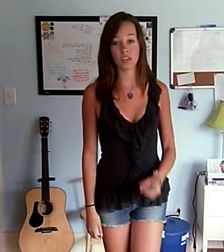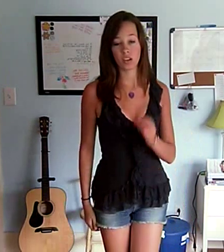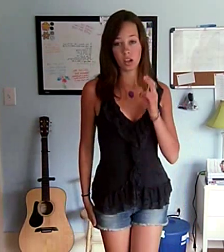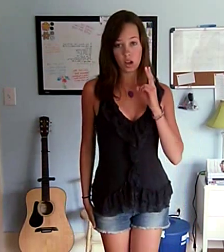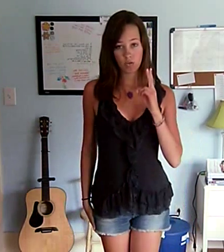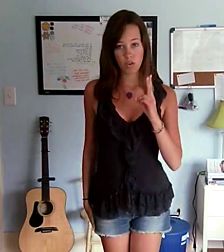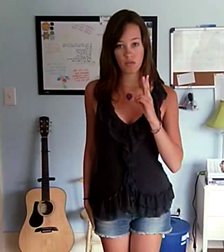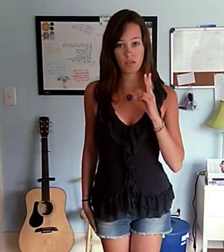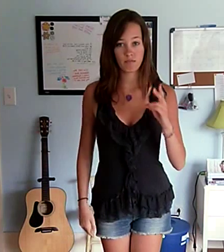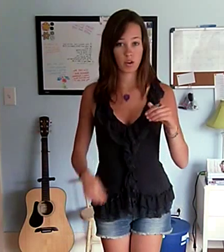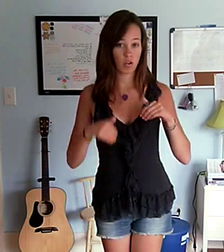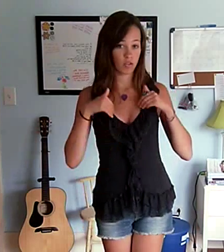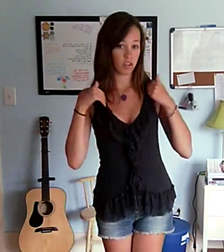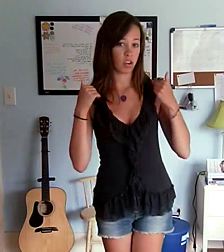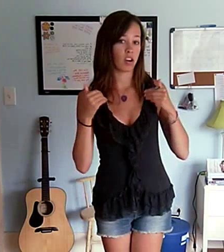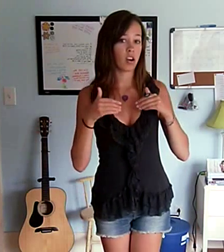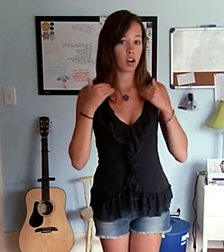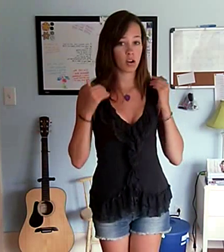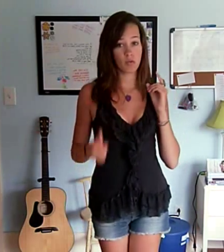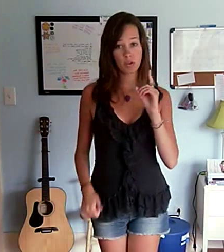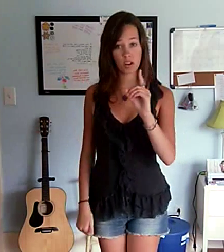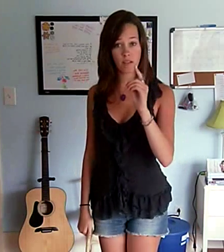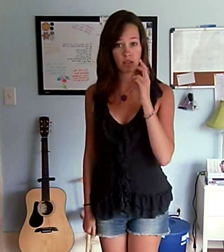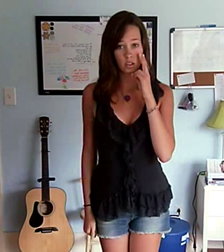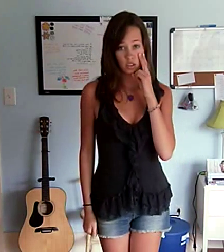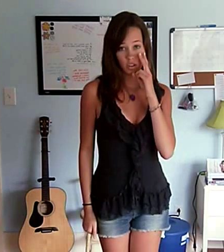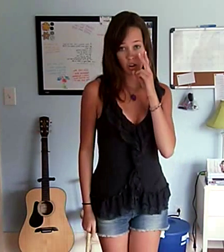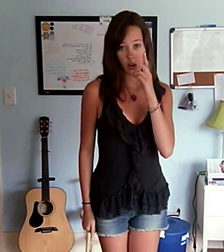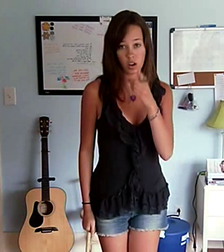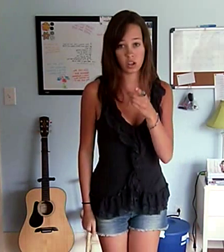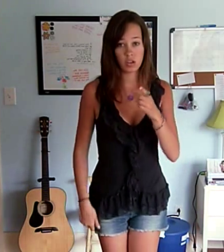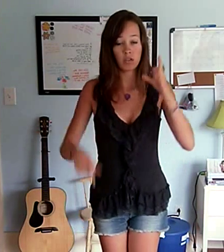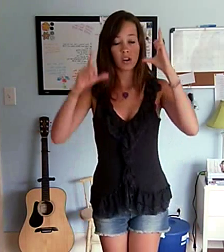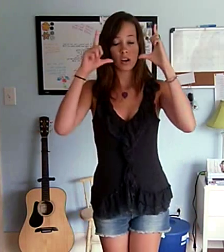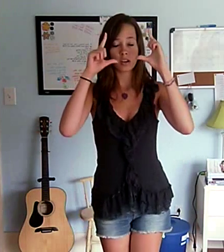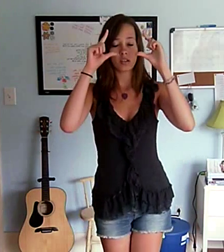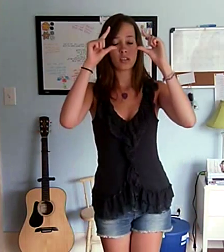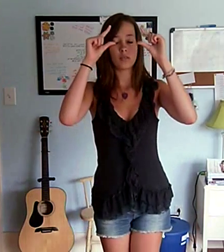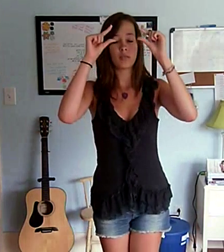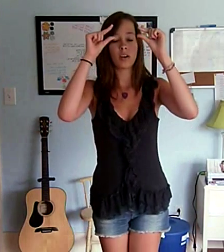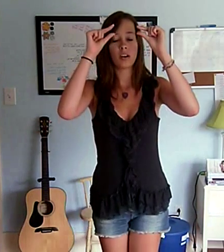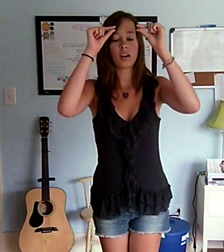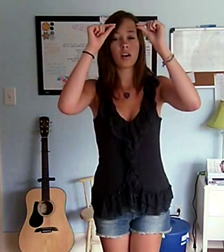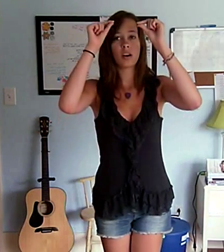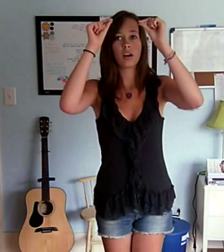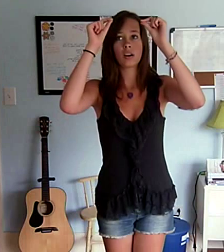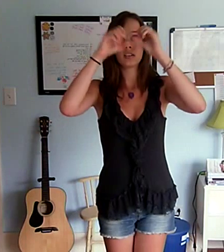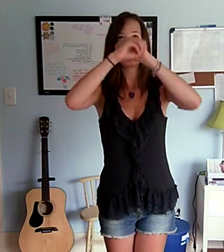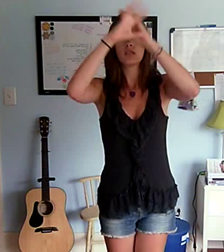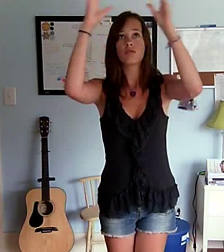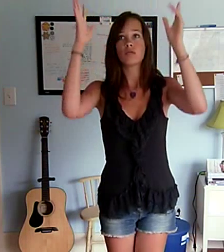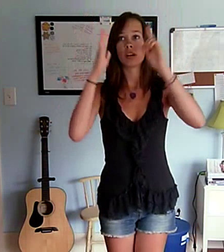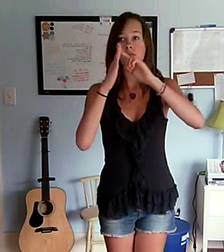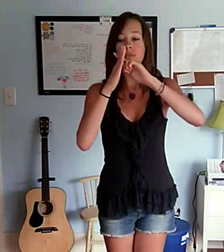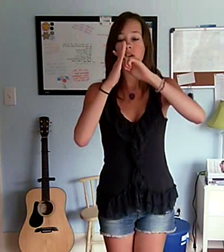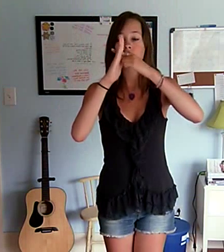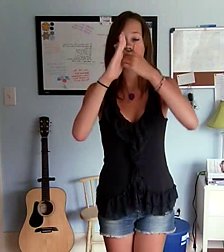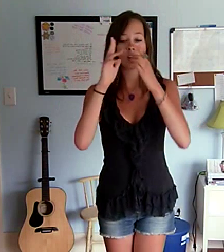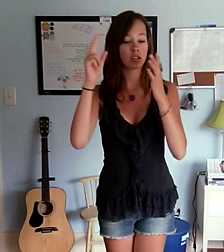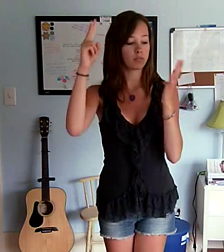We were both young when I first saw you I closed my eyes and the flashback starts